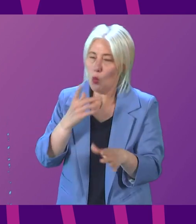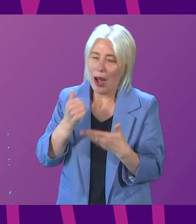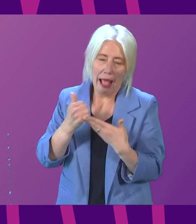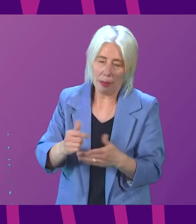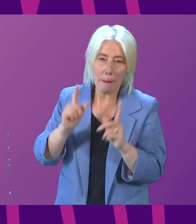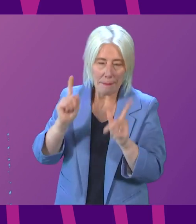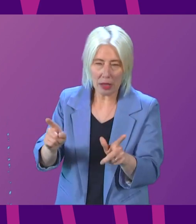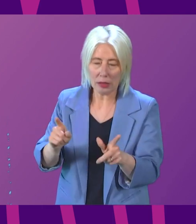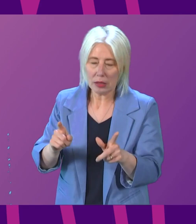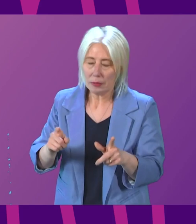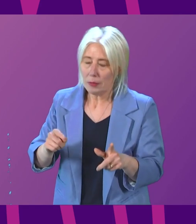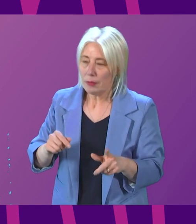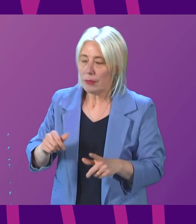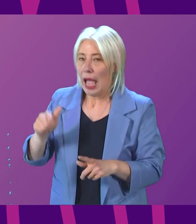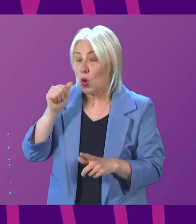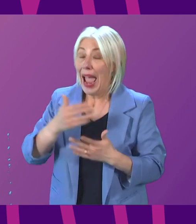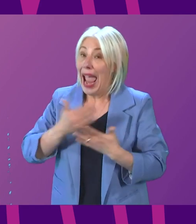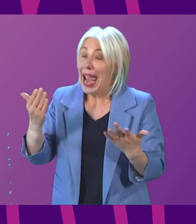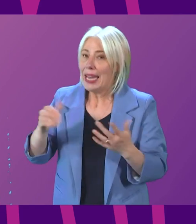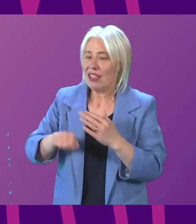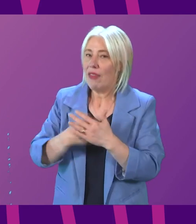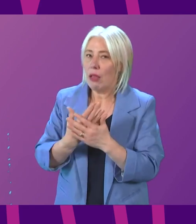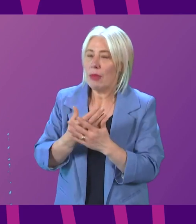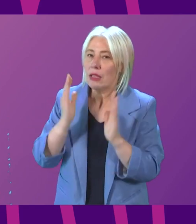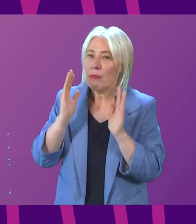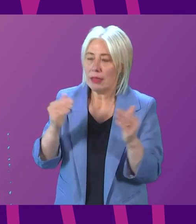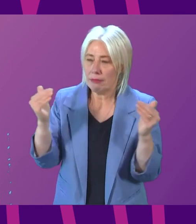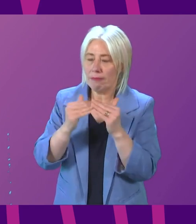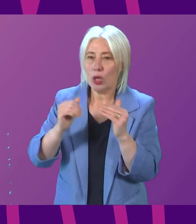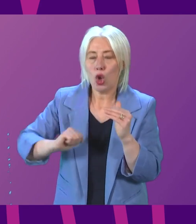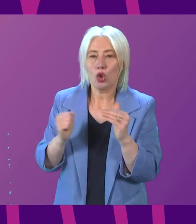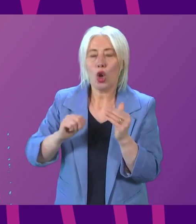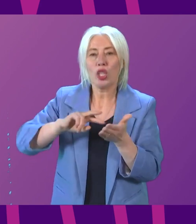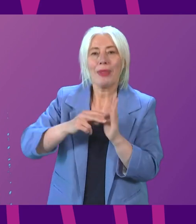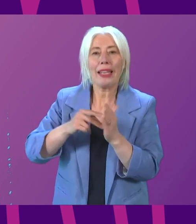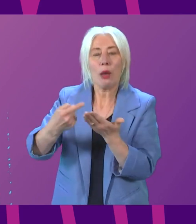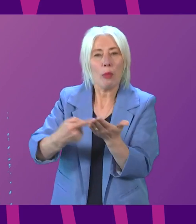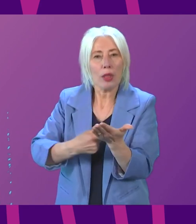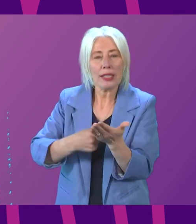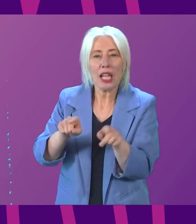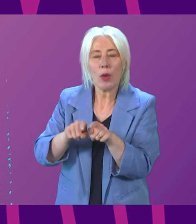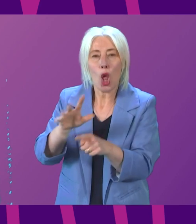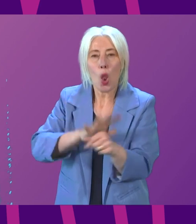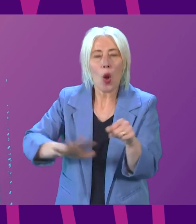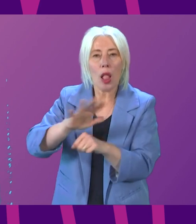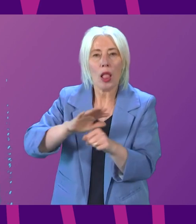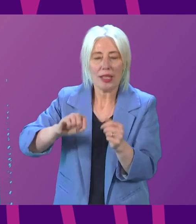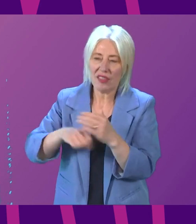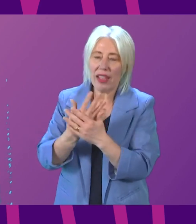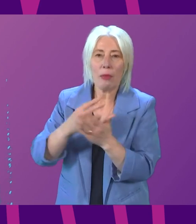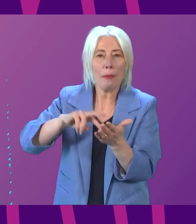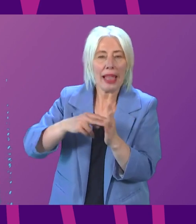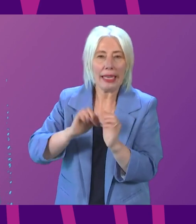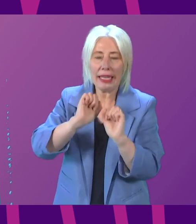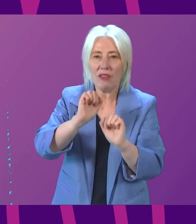do so. I do however note that any development must comply with Scottish planning policy and the local development plan for the national park and that